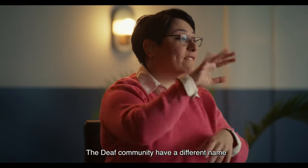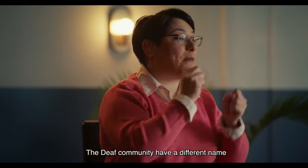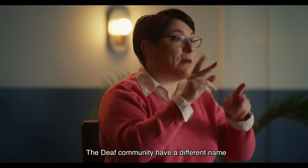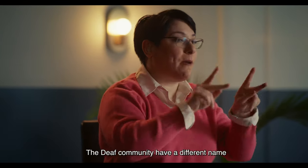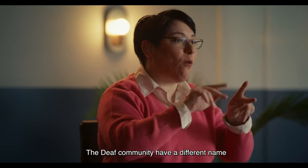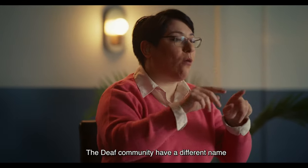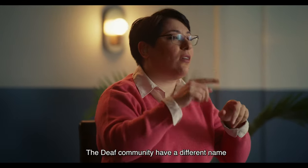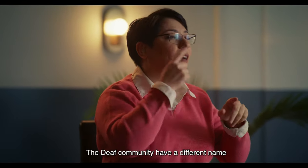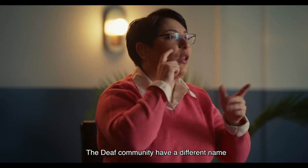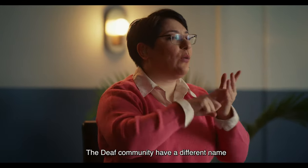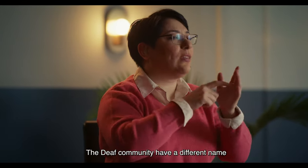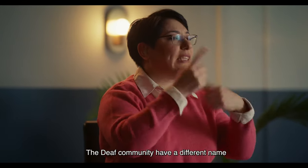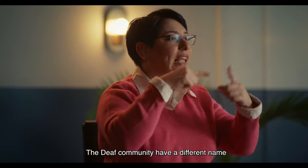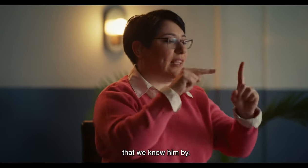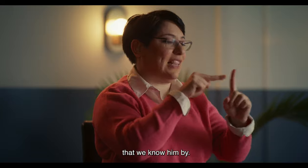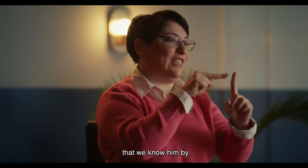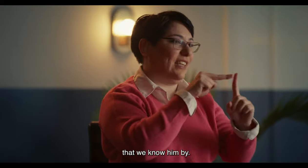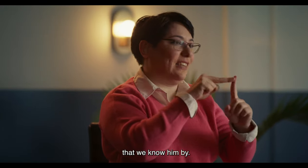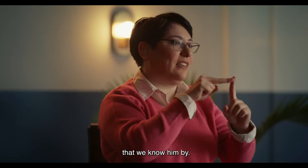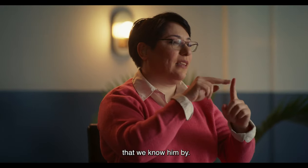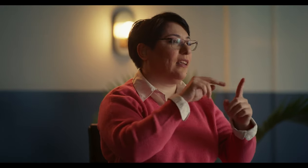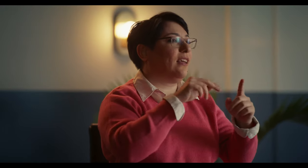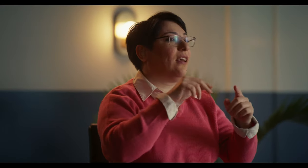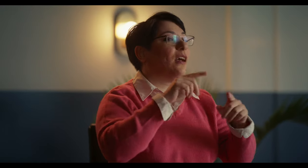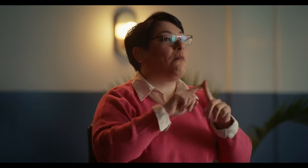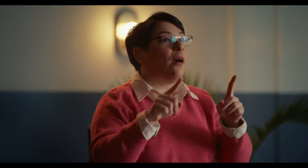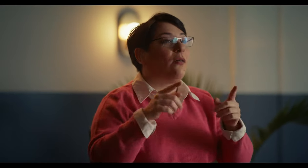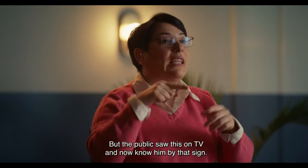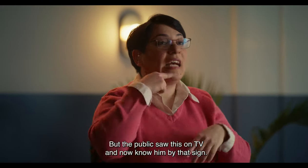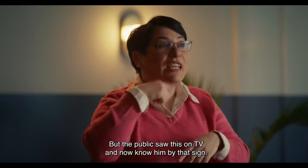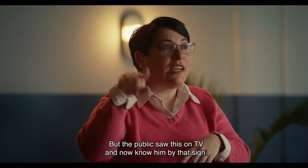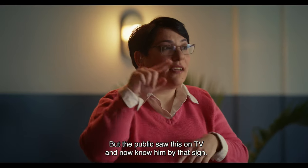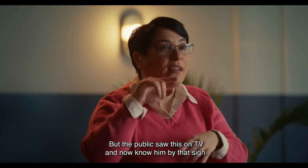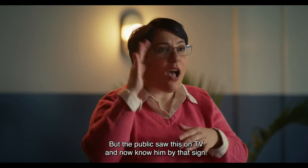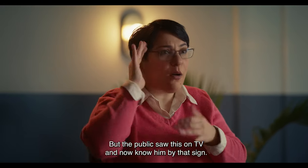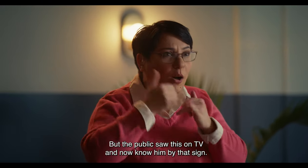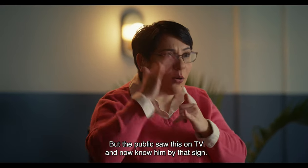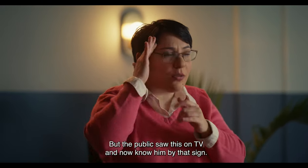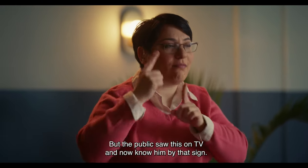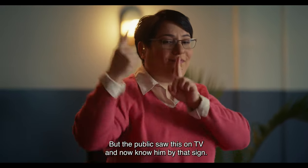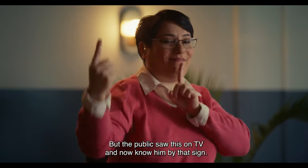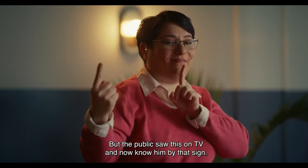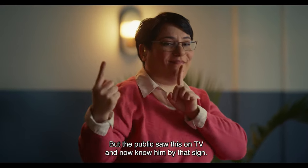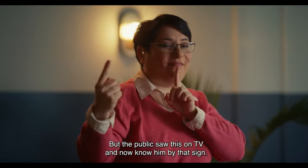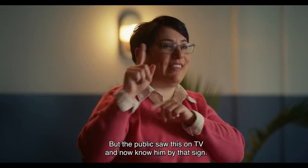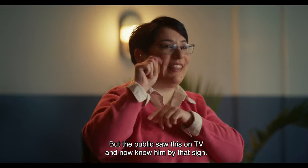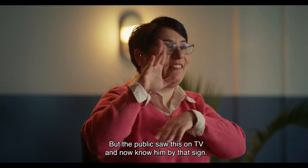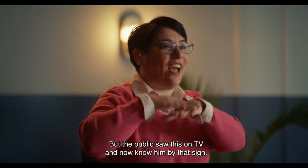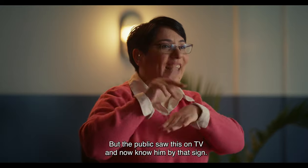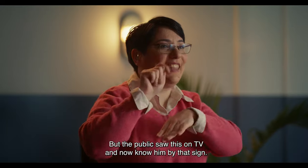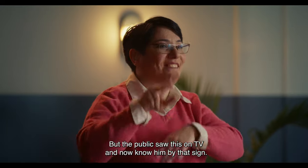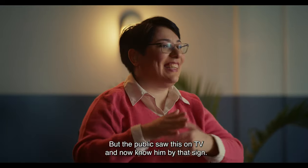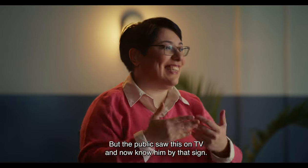The deaf community have a different name that we know him by. But the public saw this on